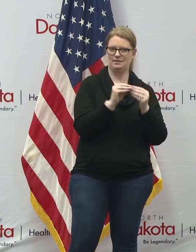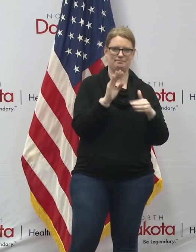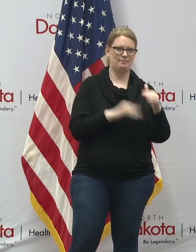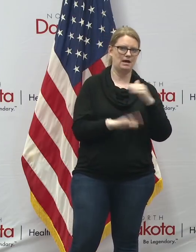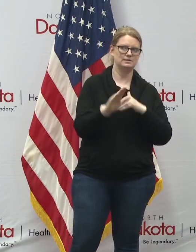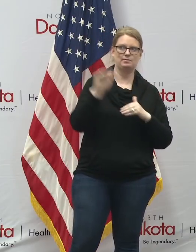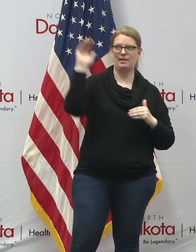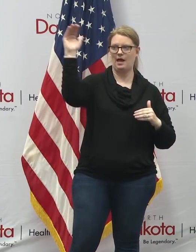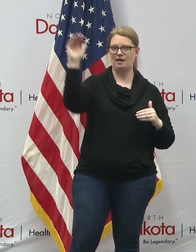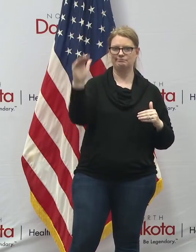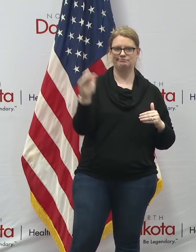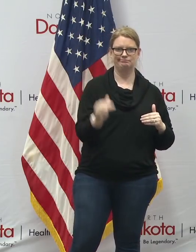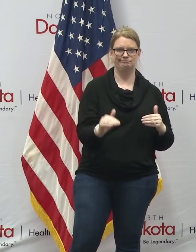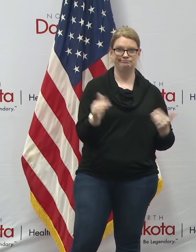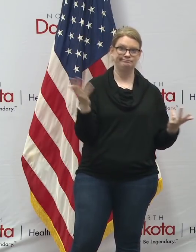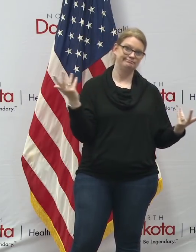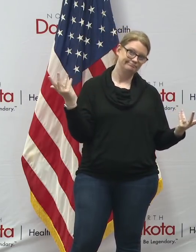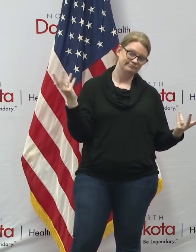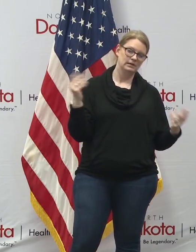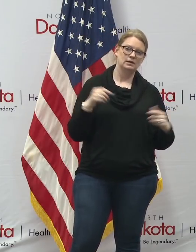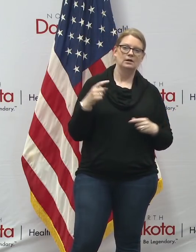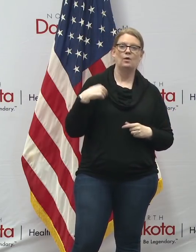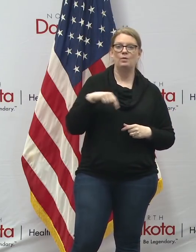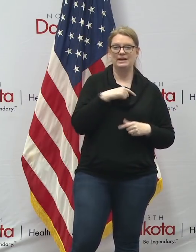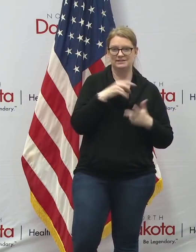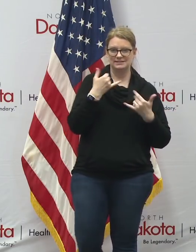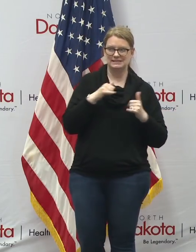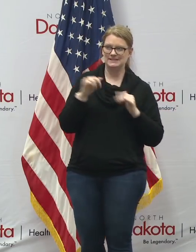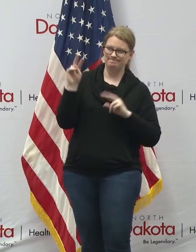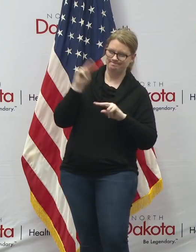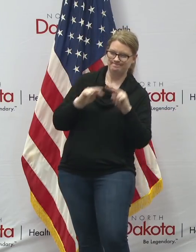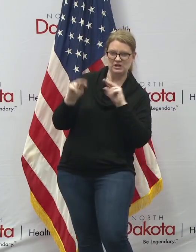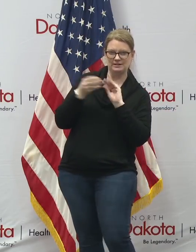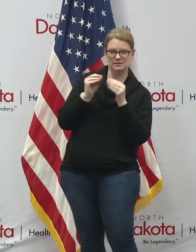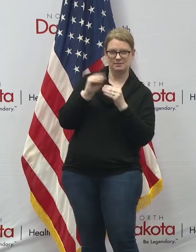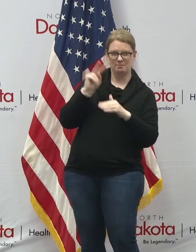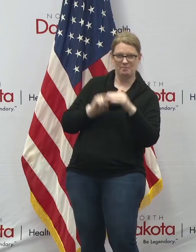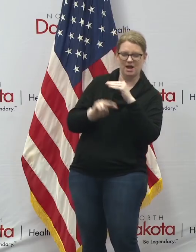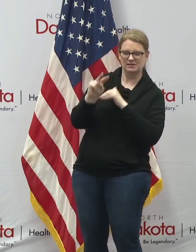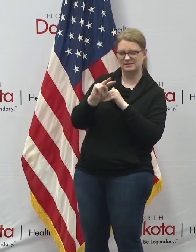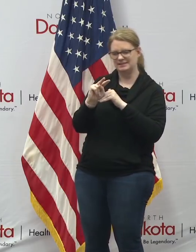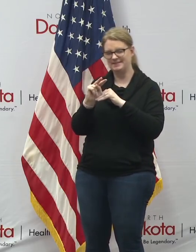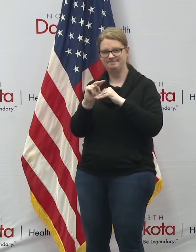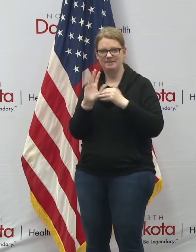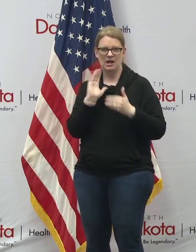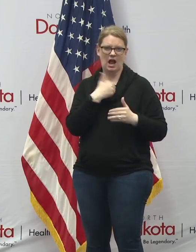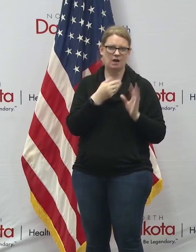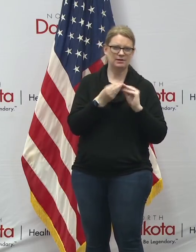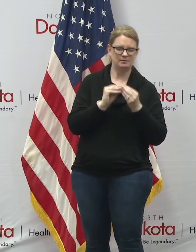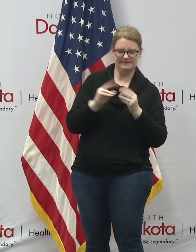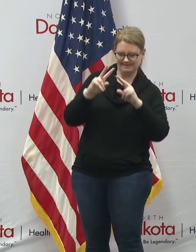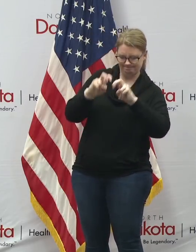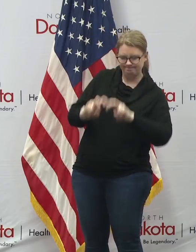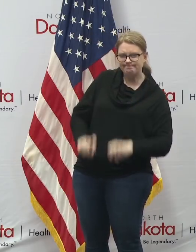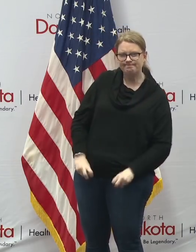low medium uh we're still continuing to work those models uh they're between those but if you uh